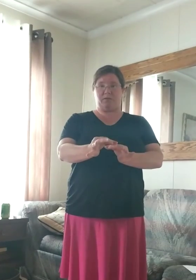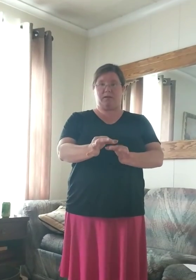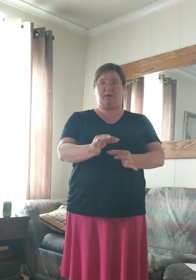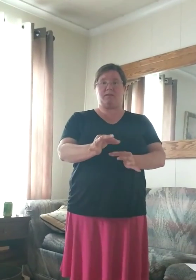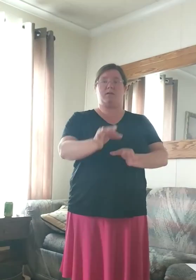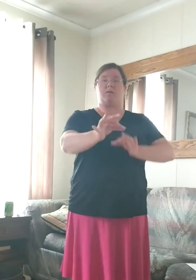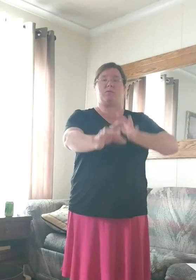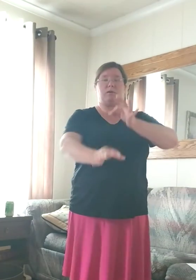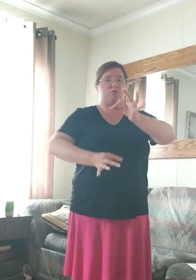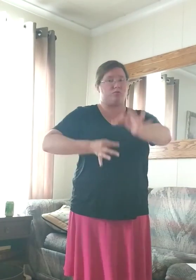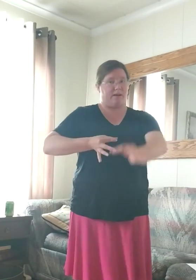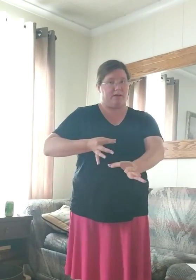of the other, and we're going to trade.